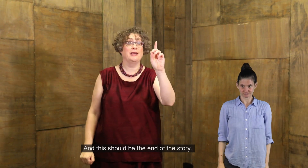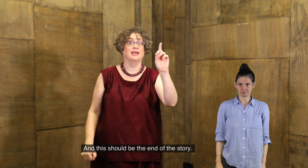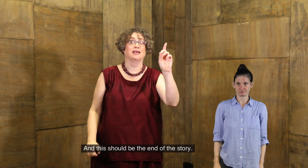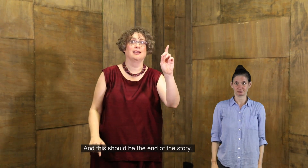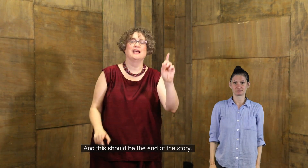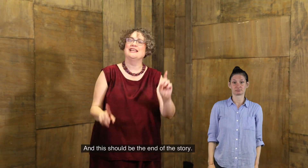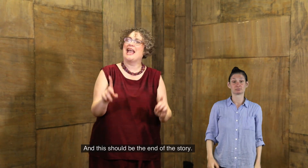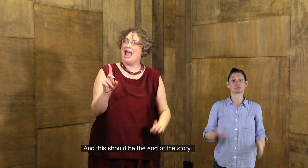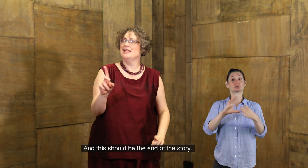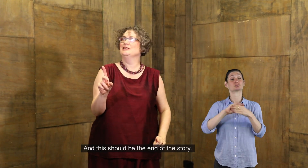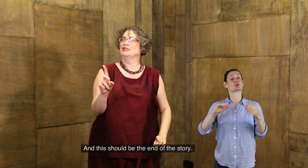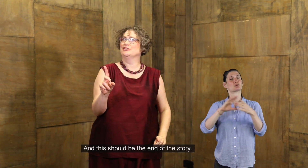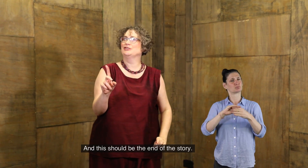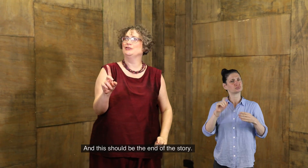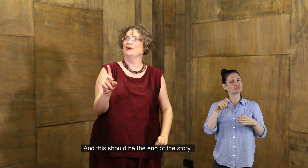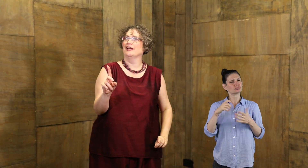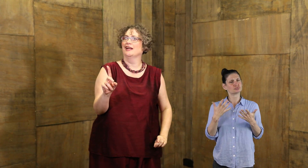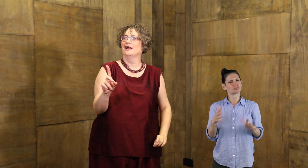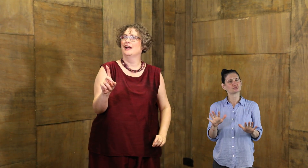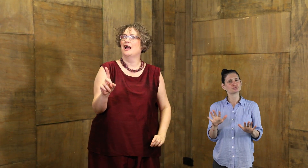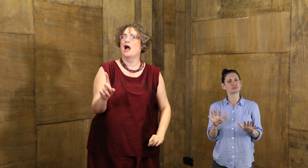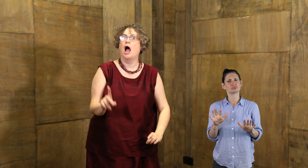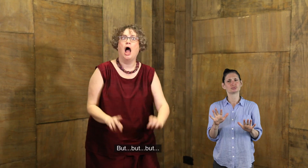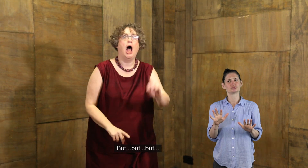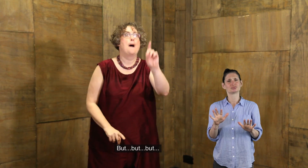should be the end of the story.